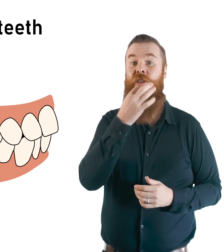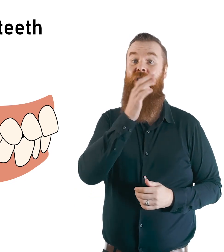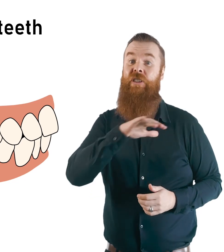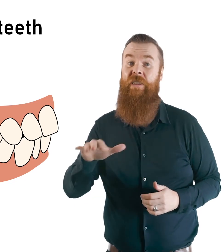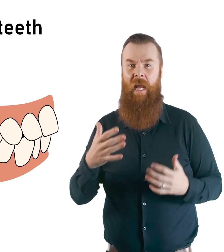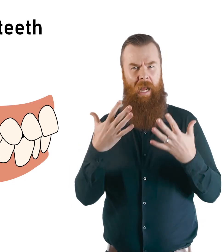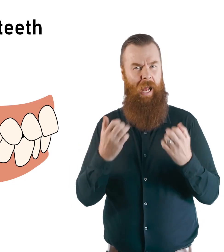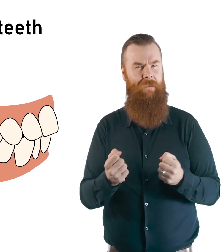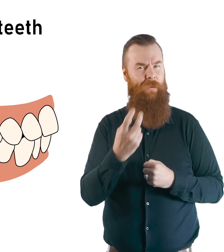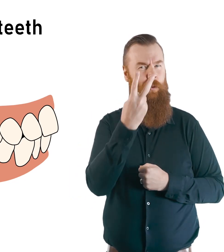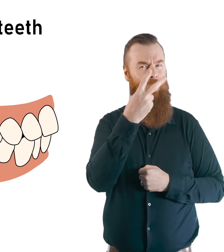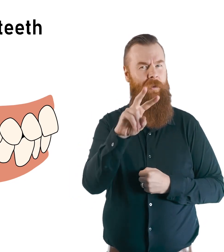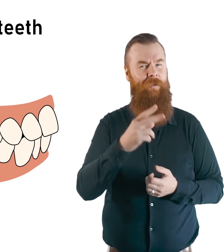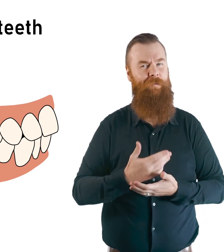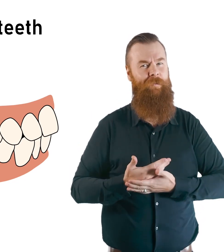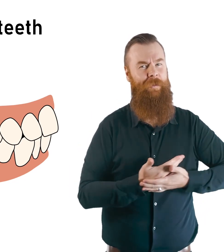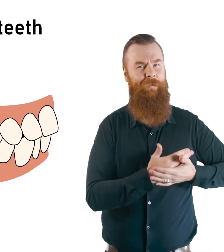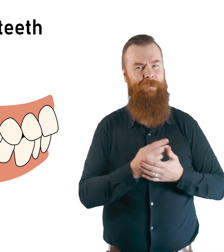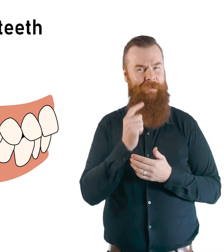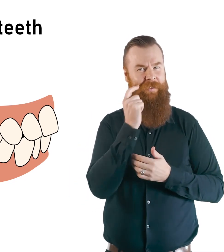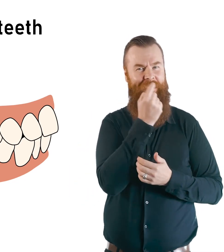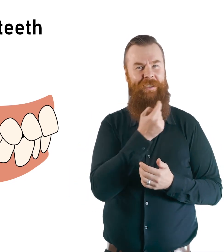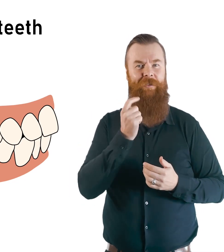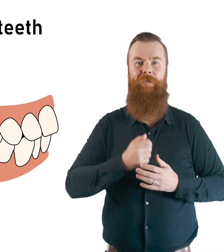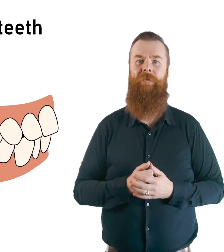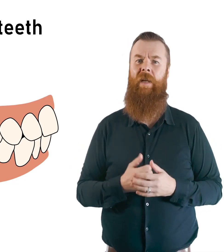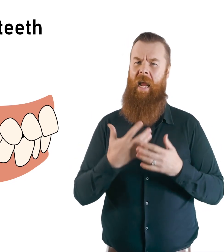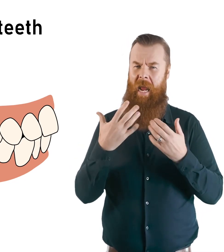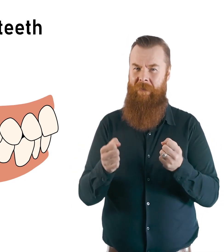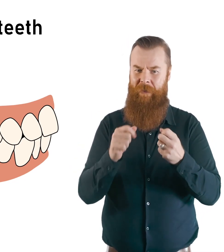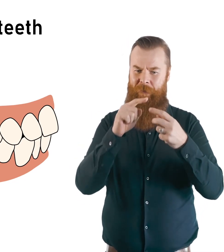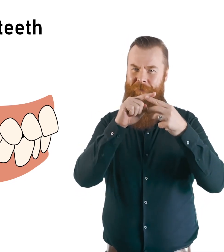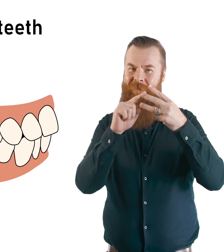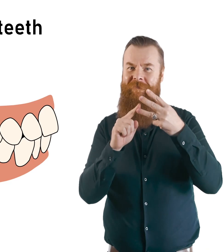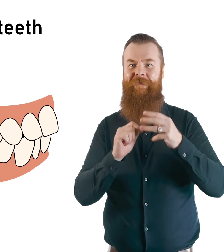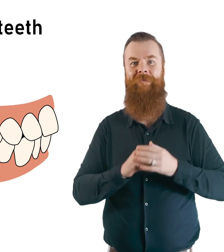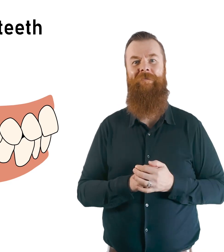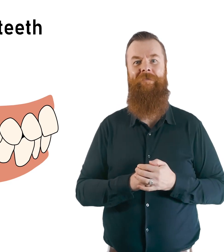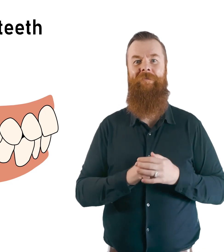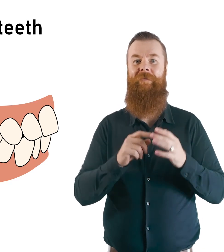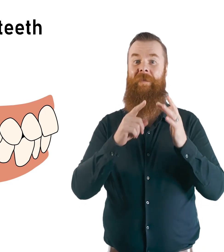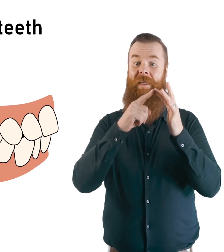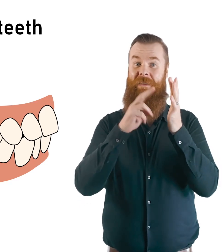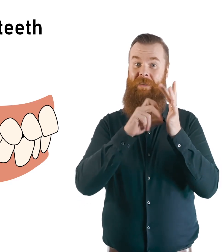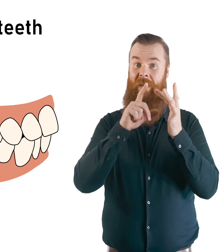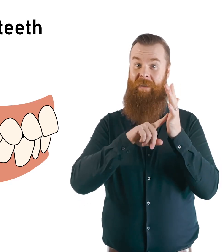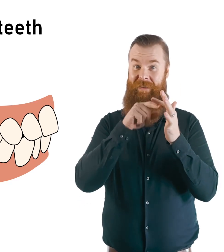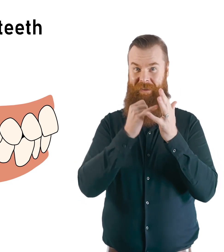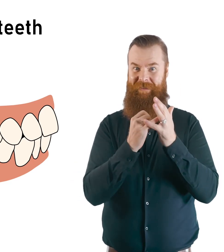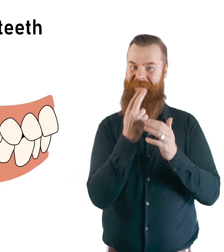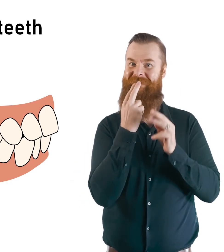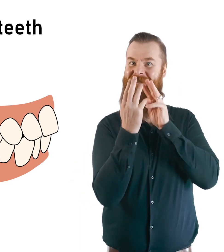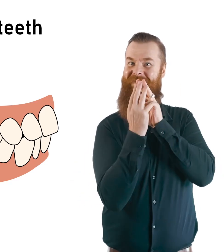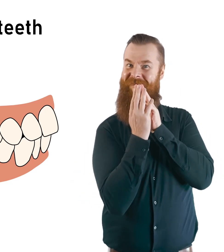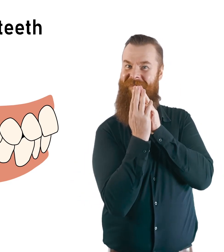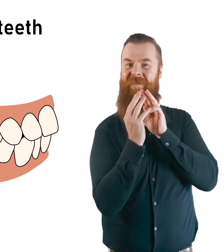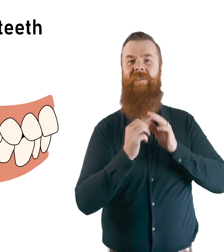Children have 20 baby teeth. They only have incisors, canines and molars.